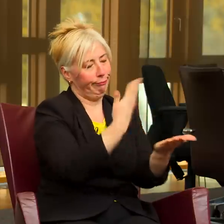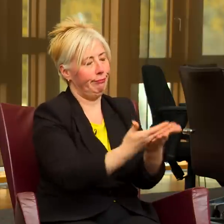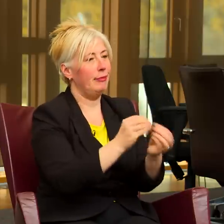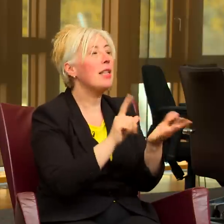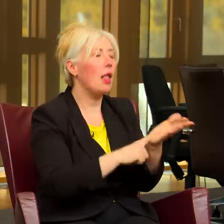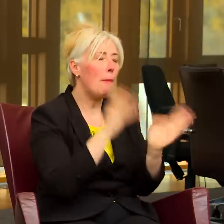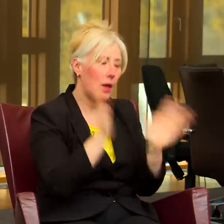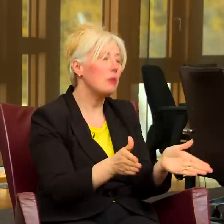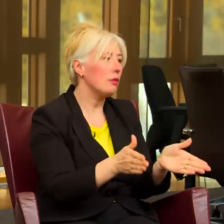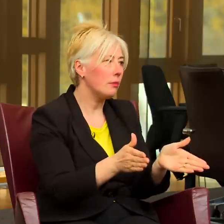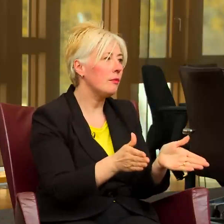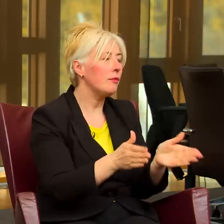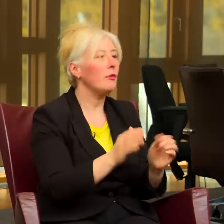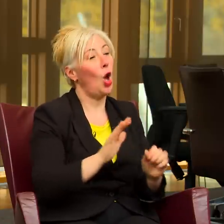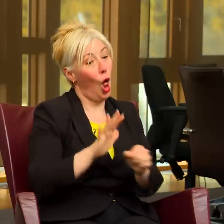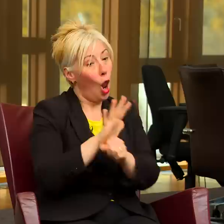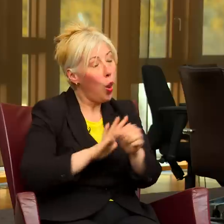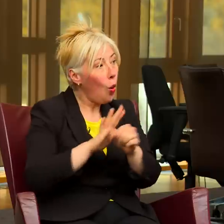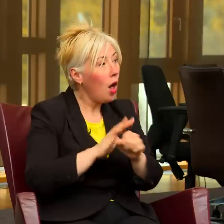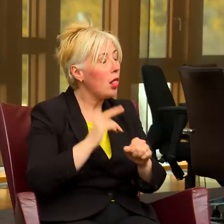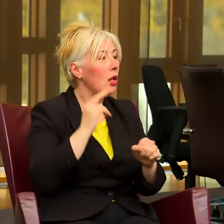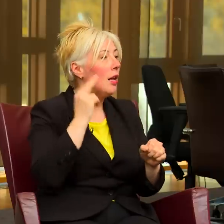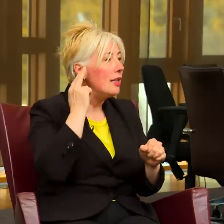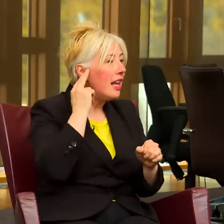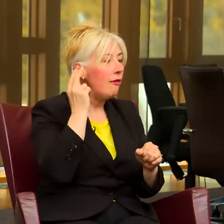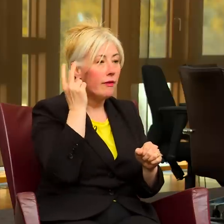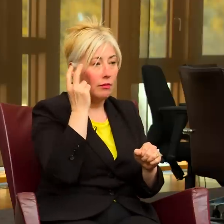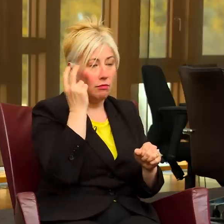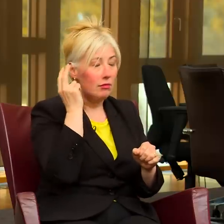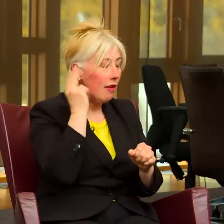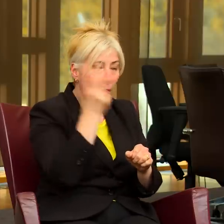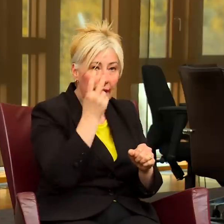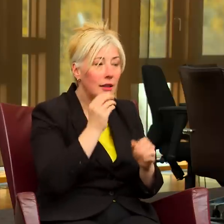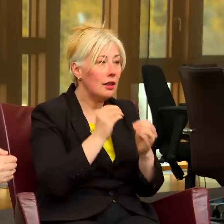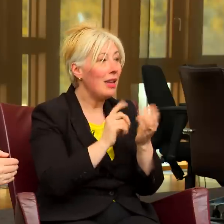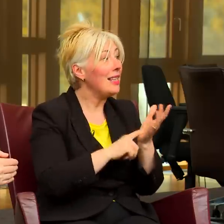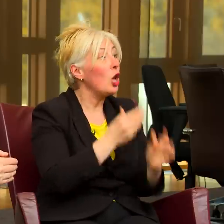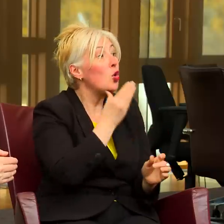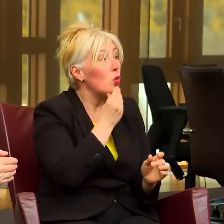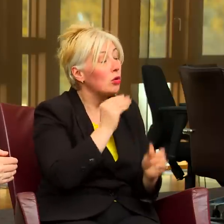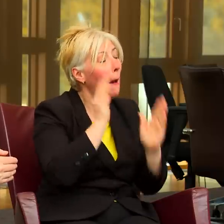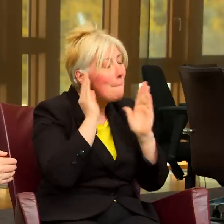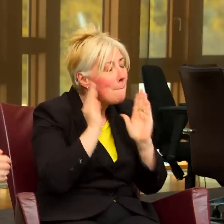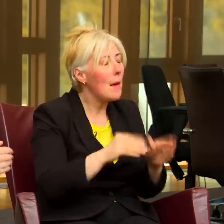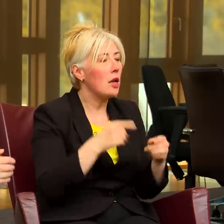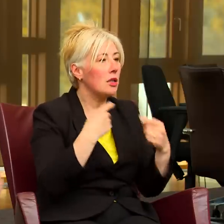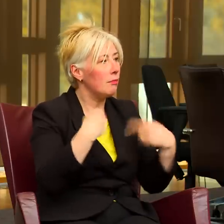local BSL users, deaf and deafblind users across the country are able to contribute to the consultation